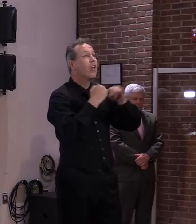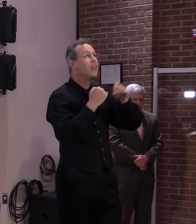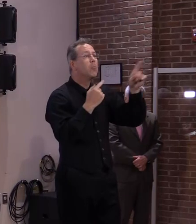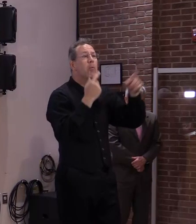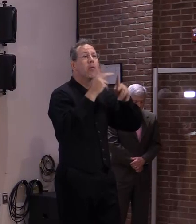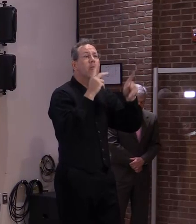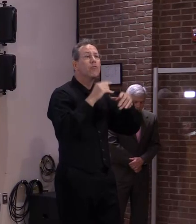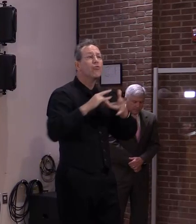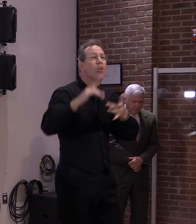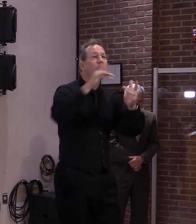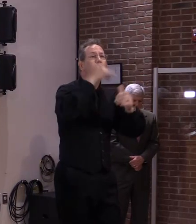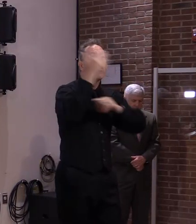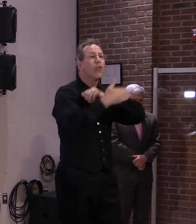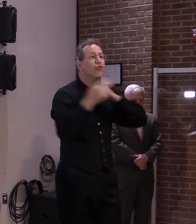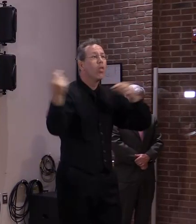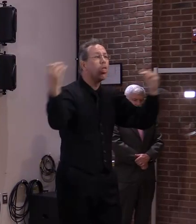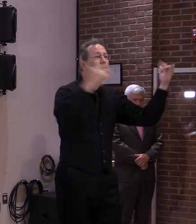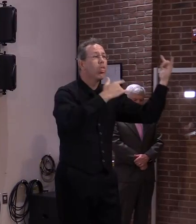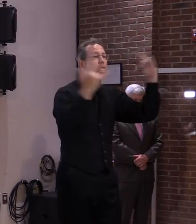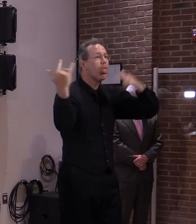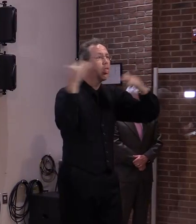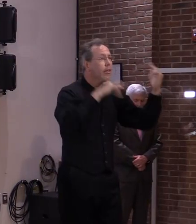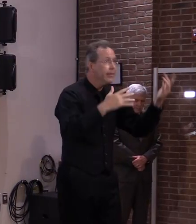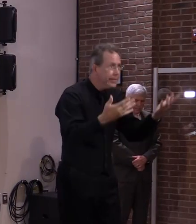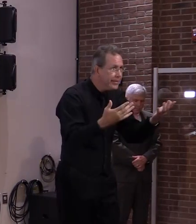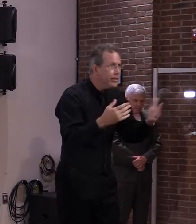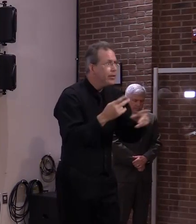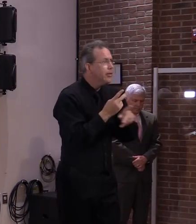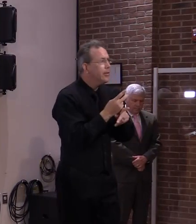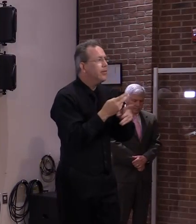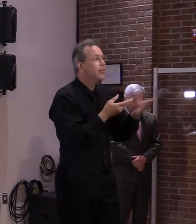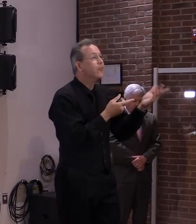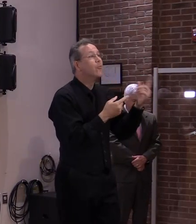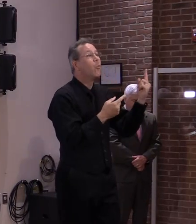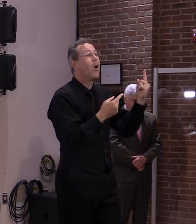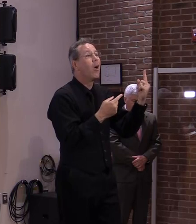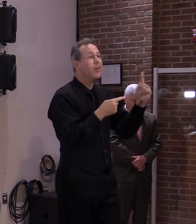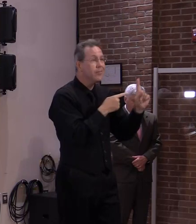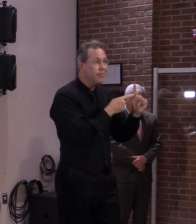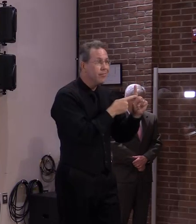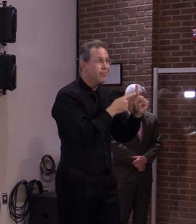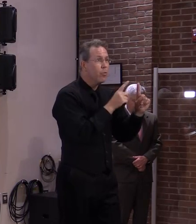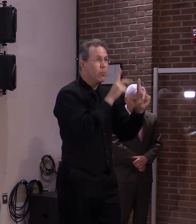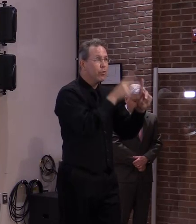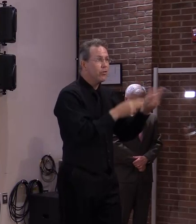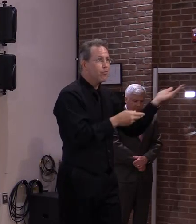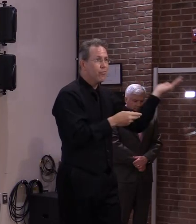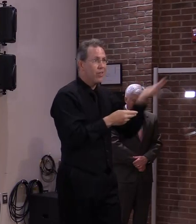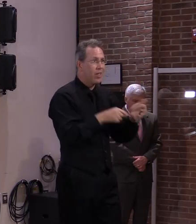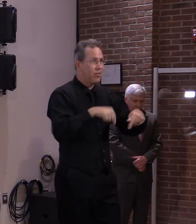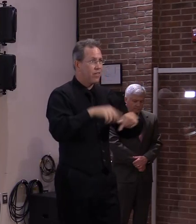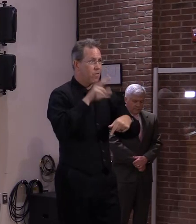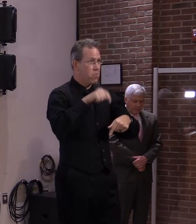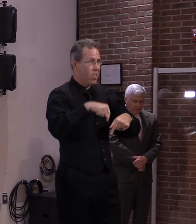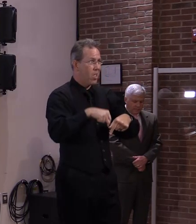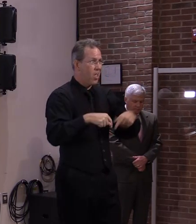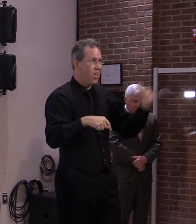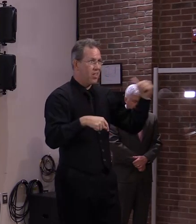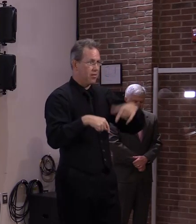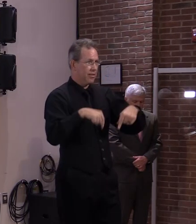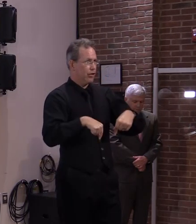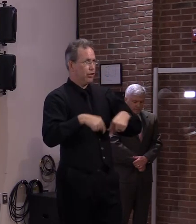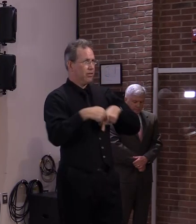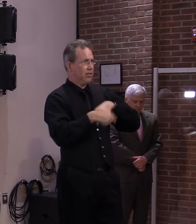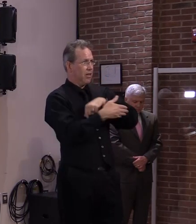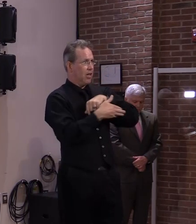just been reported out today, one was in a domestic traveler returning to Vermont, and the other we do not have exposure information